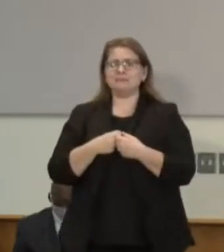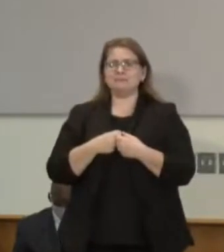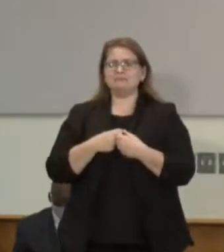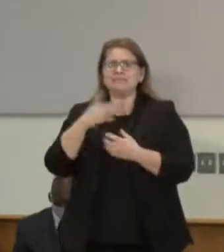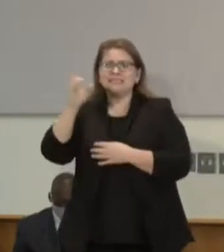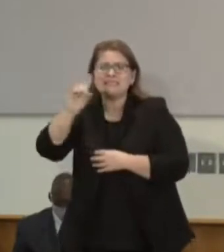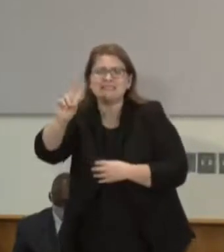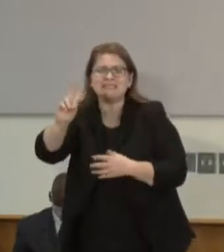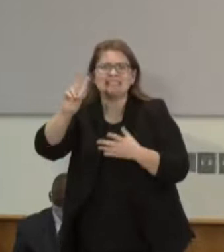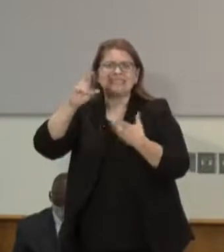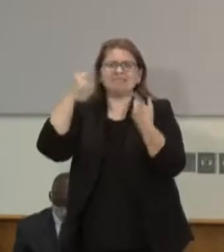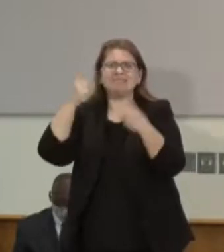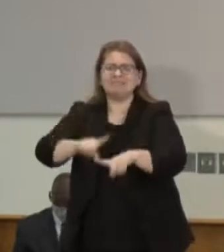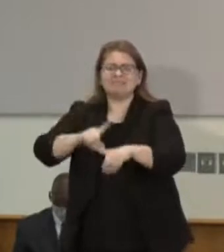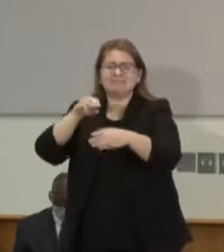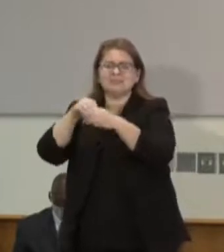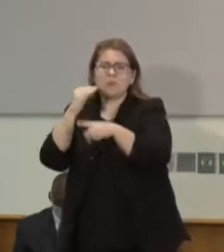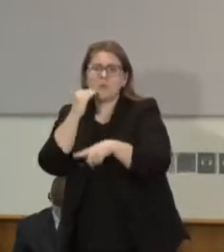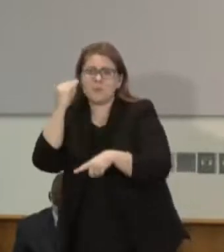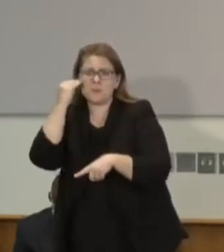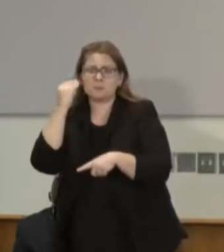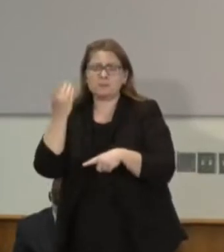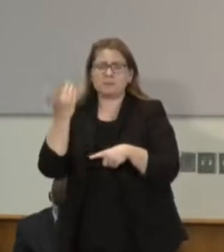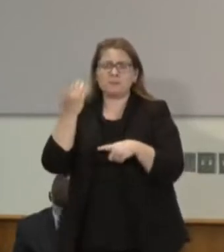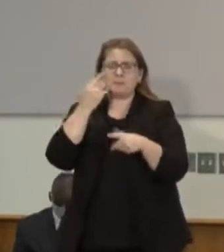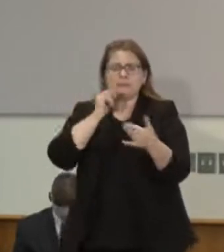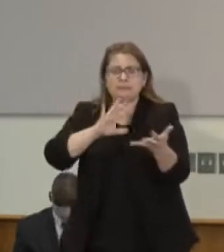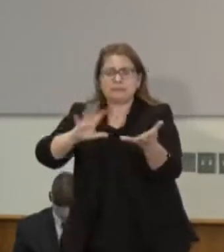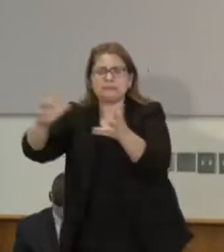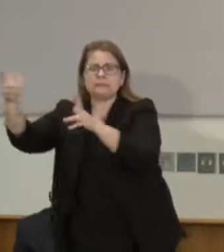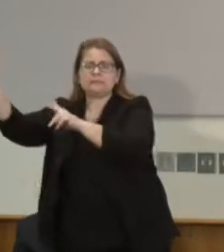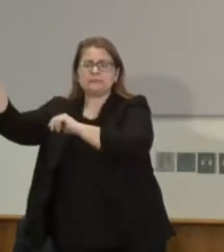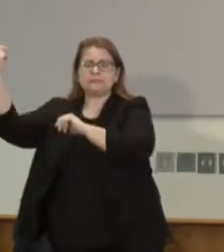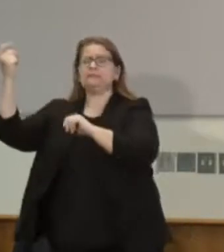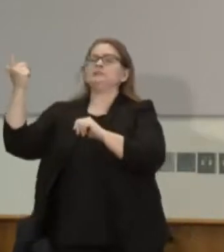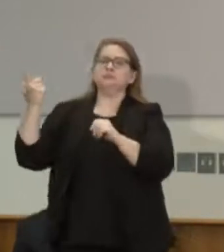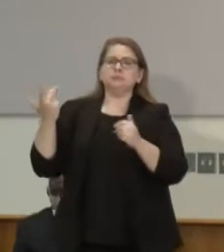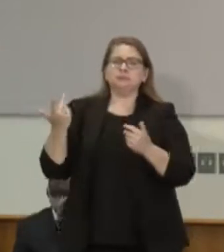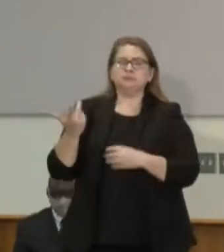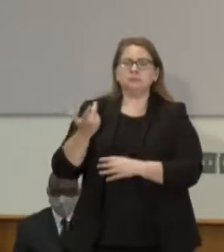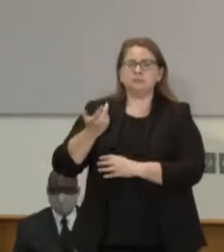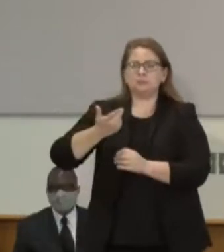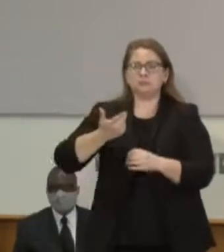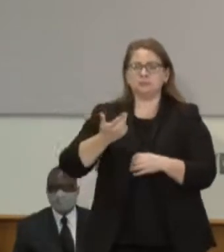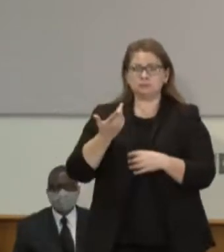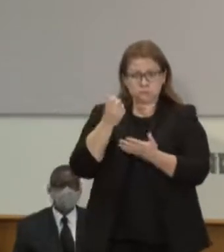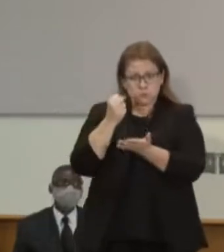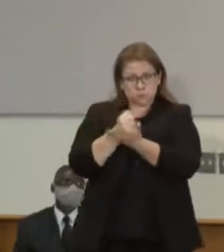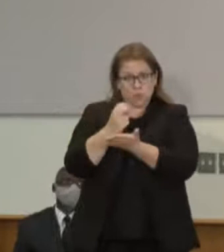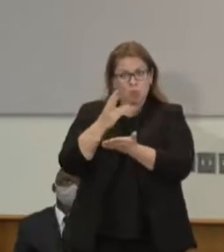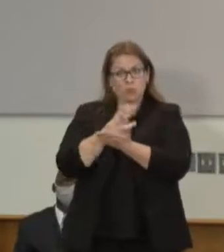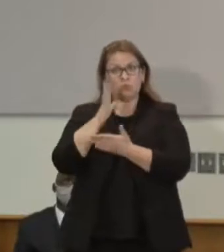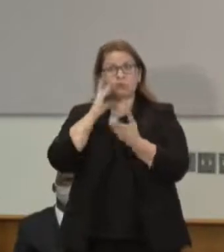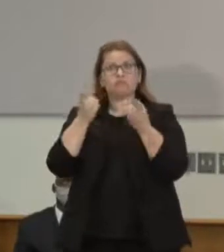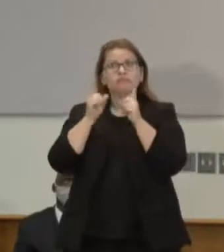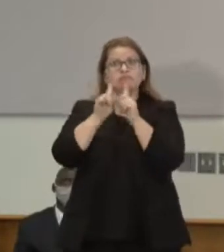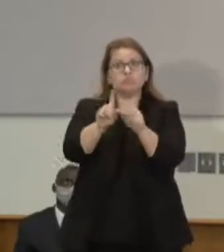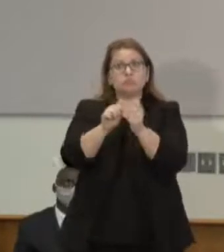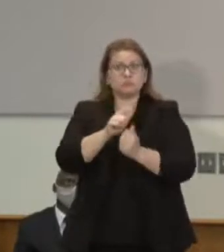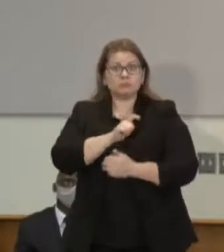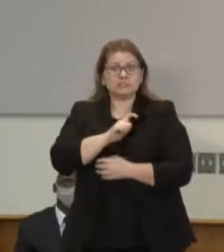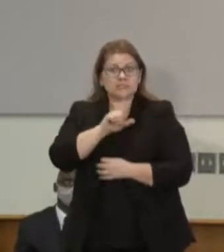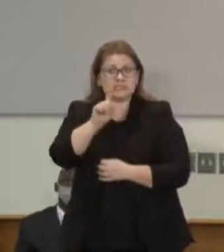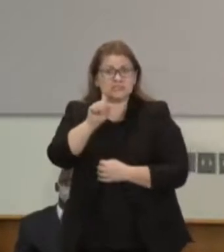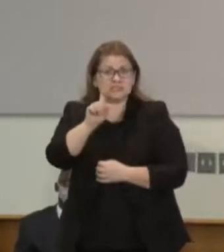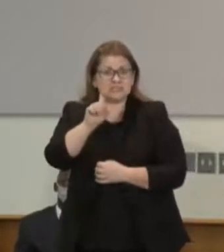quickly and turn violent. How realistic is it to have a social worker respond with a police officer in real time? Yeah, I'll let these